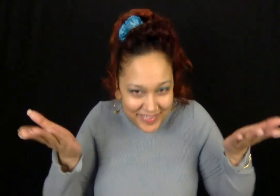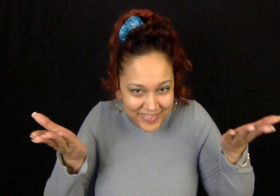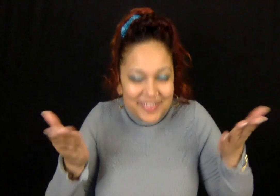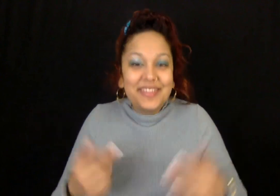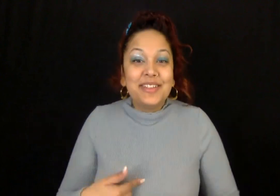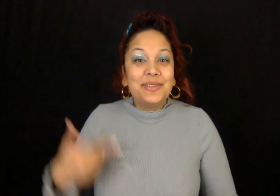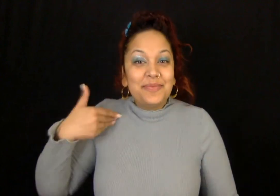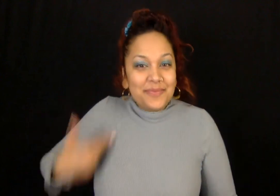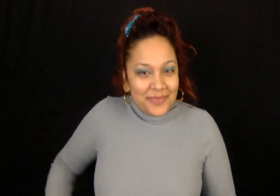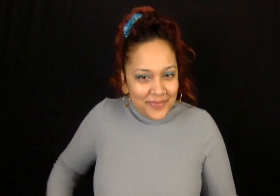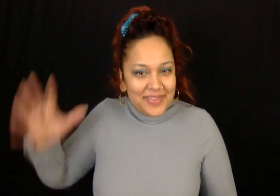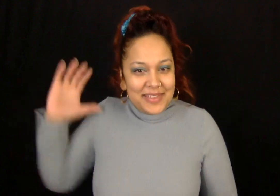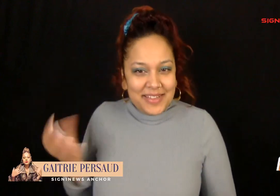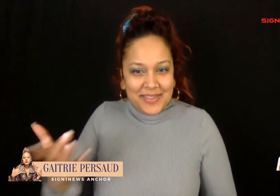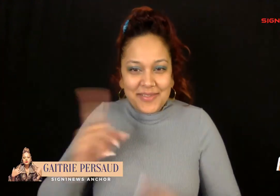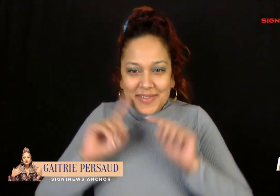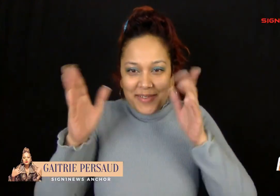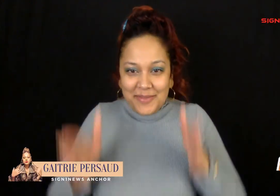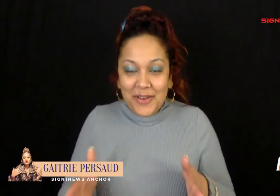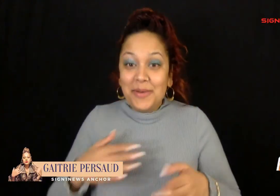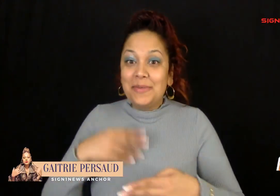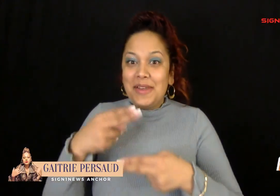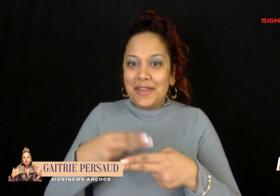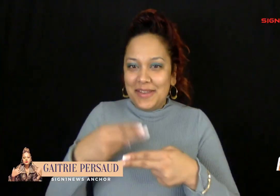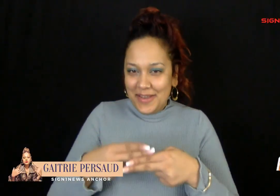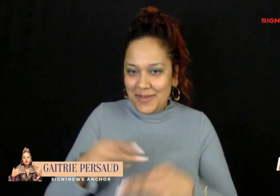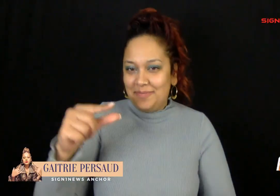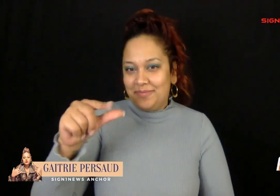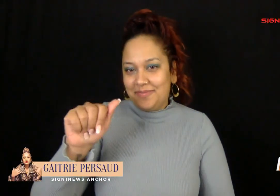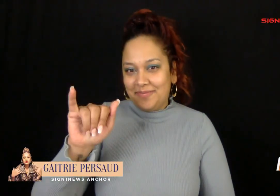Hello everyone I'm SignOneNews anchor Gaytri Persaud.